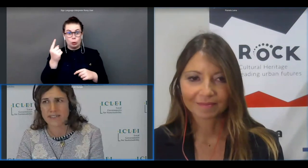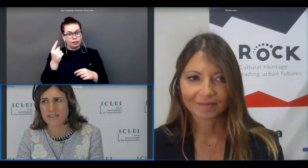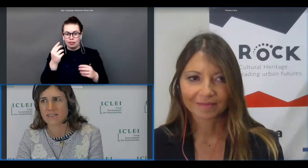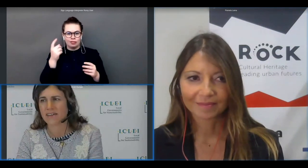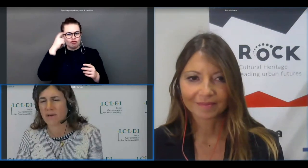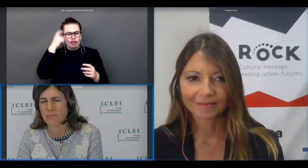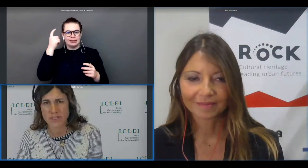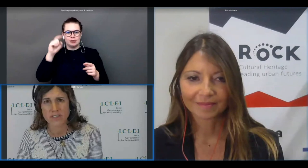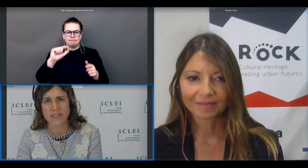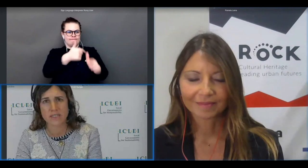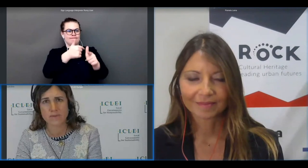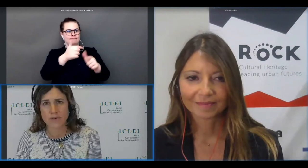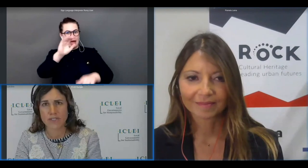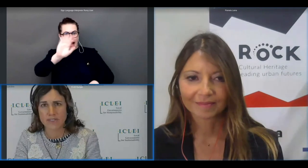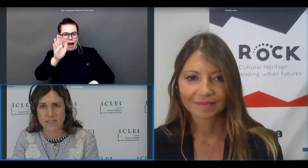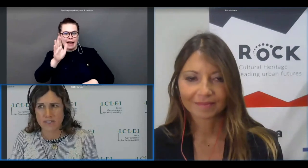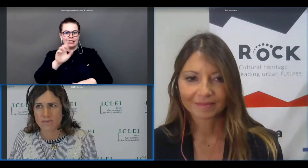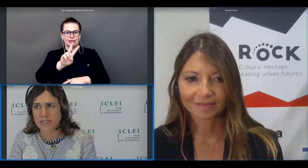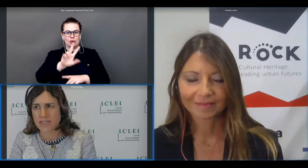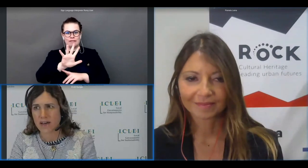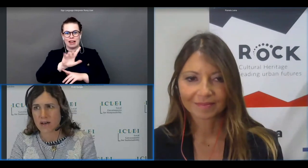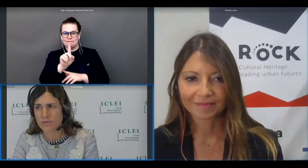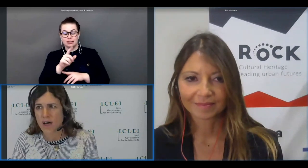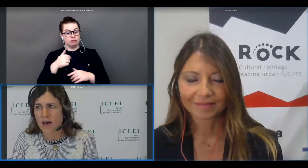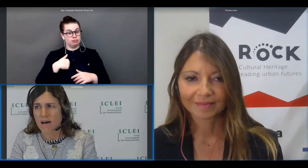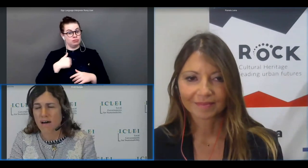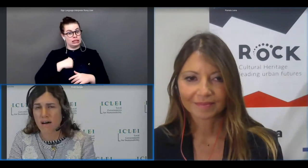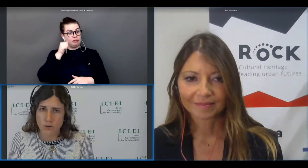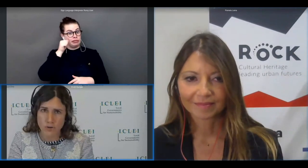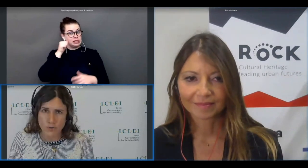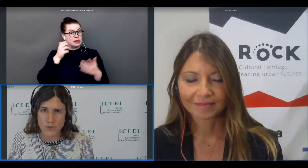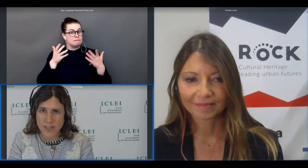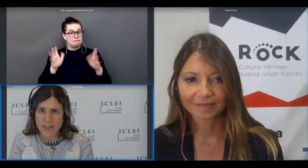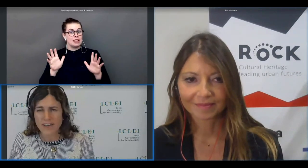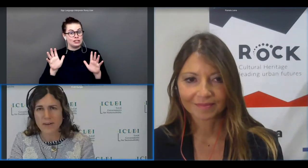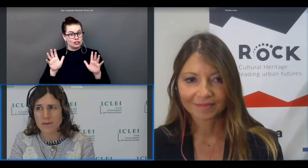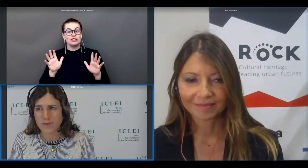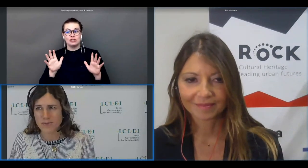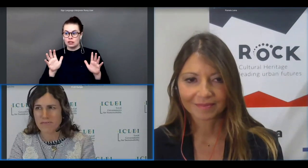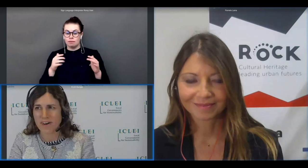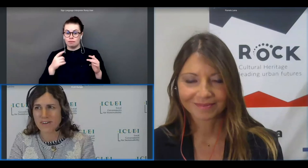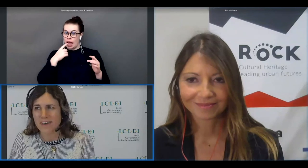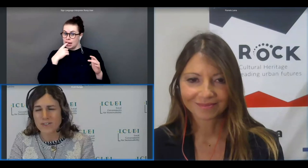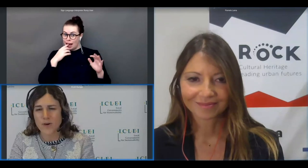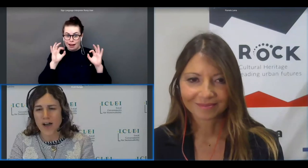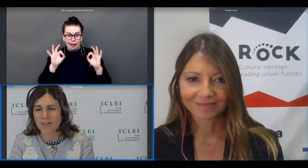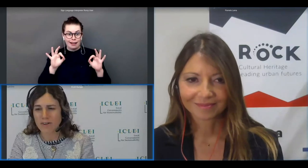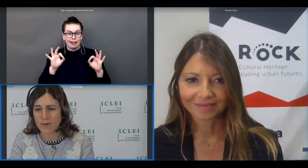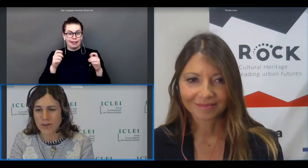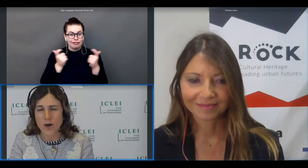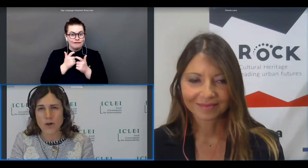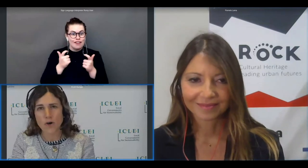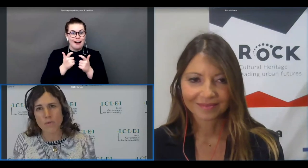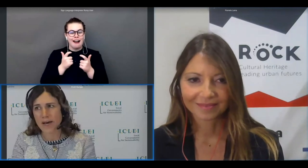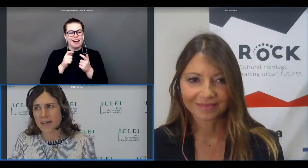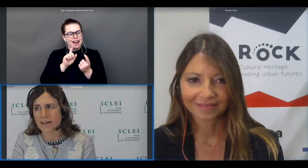datings and i personally experienced this myself uh on tuesday and it was great fun so have a